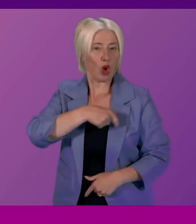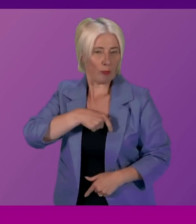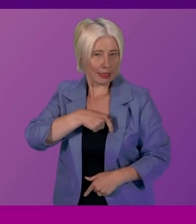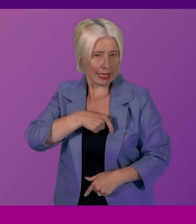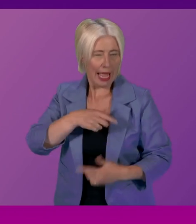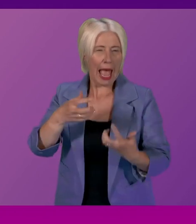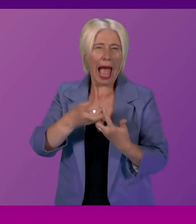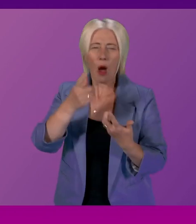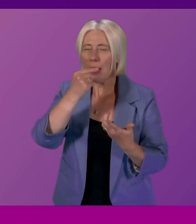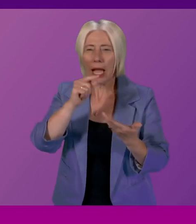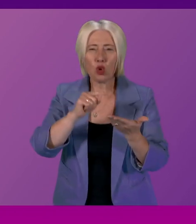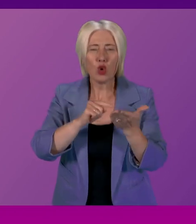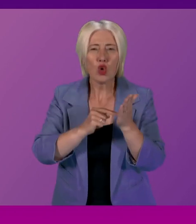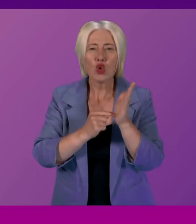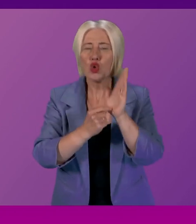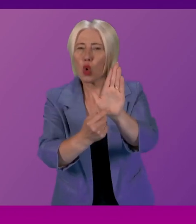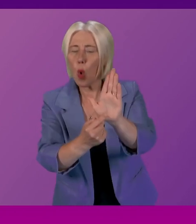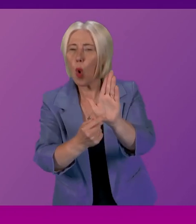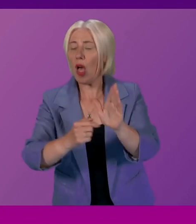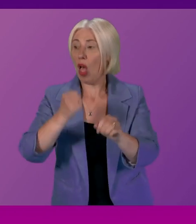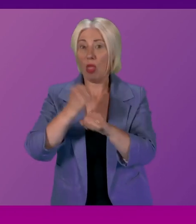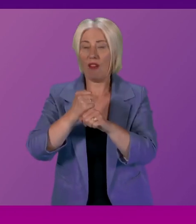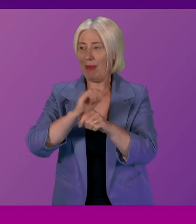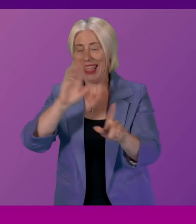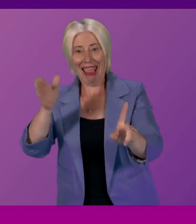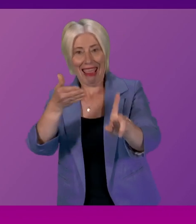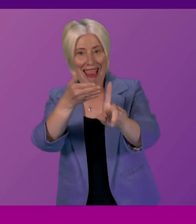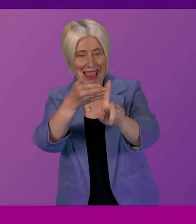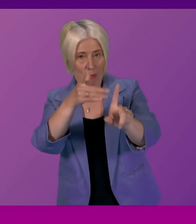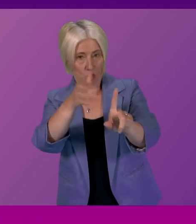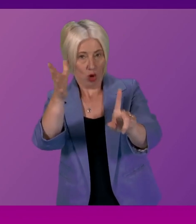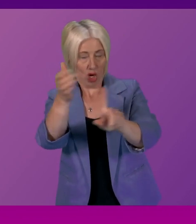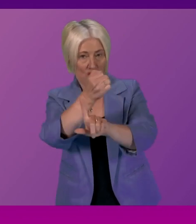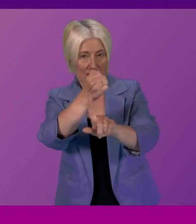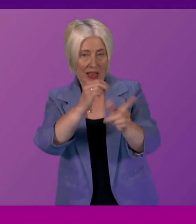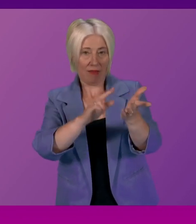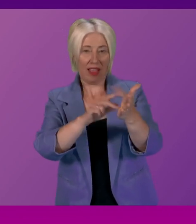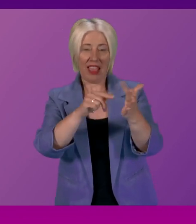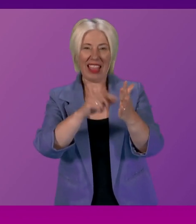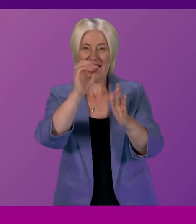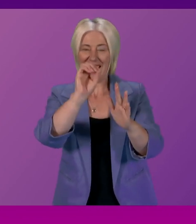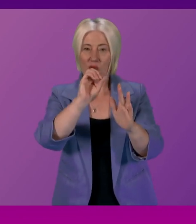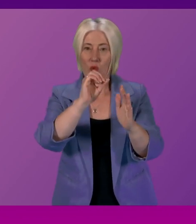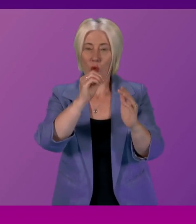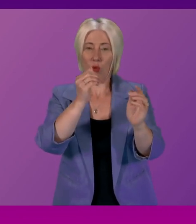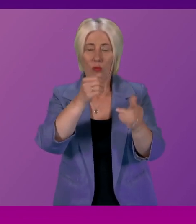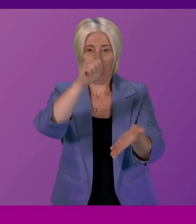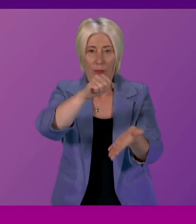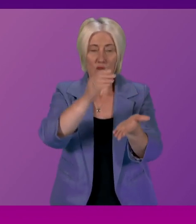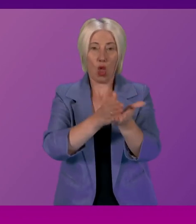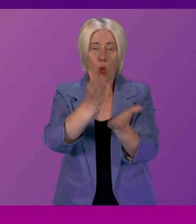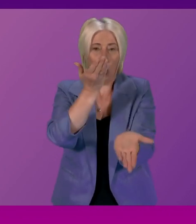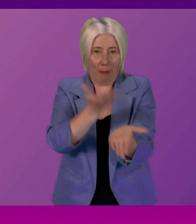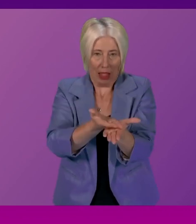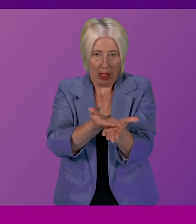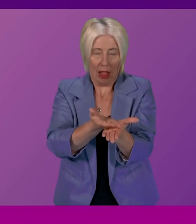will show the Government's aim to reach their net zero budget in a bill, and when the first bill will